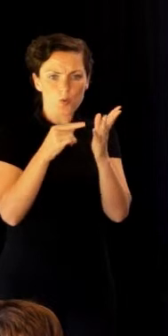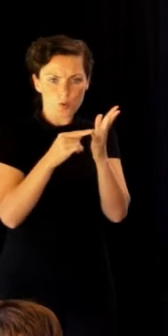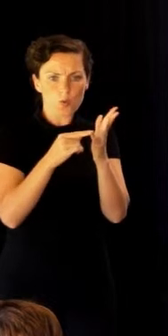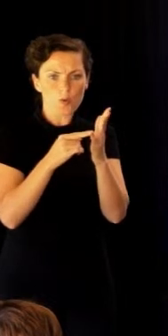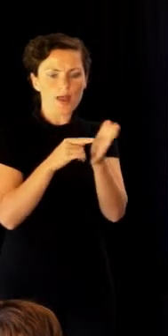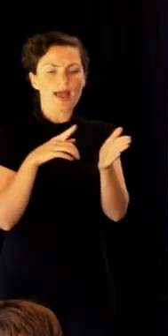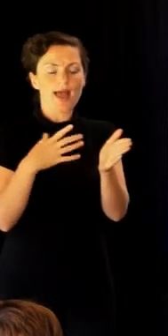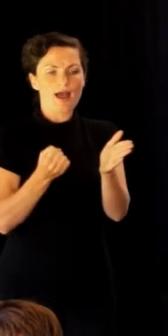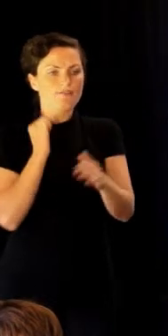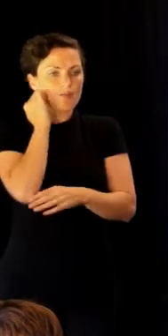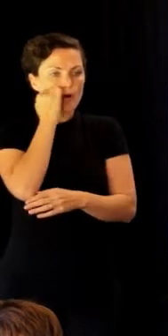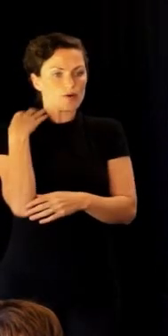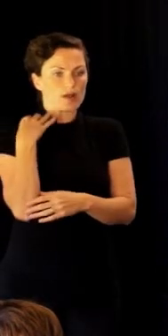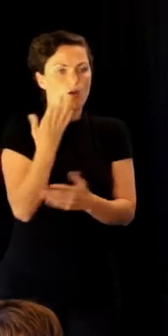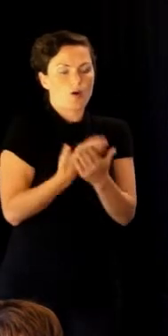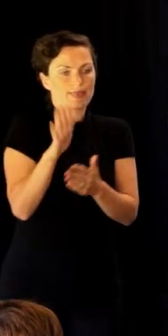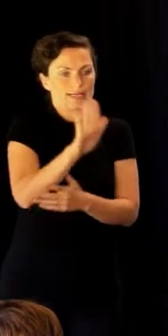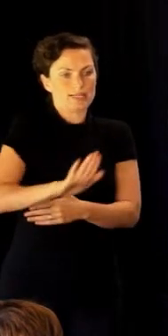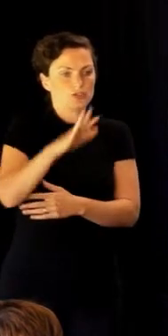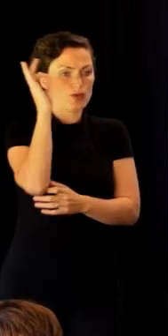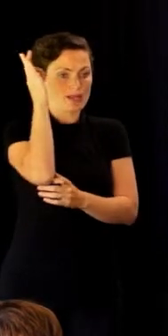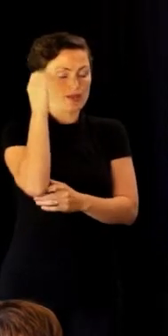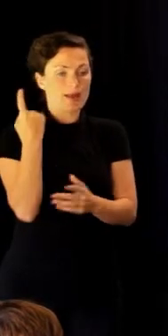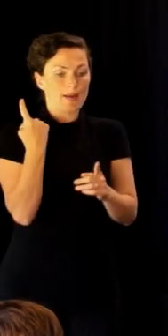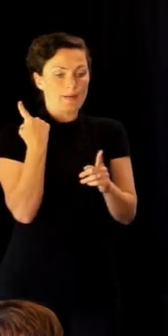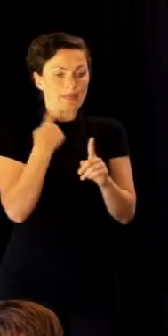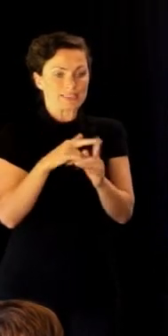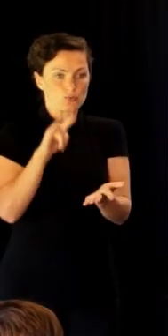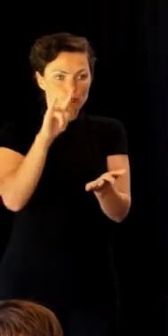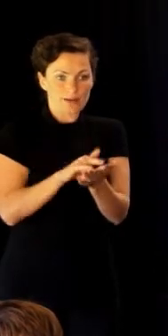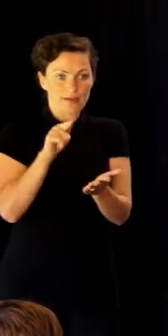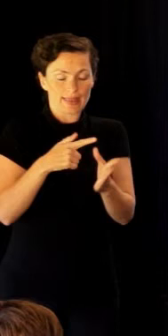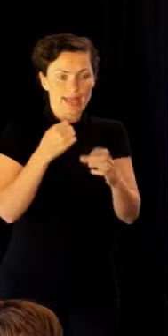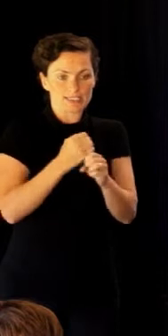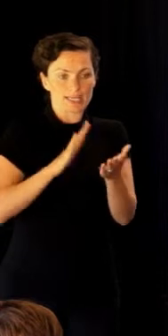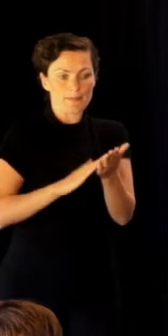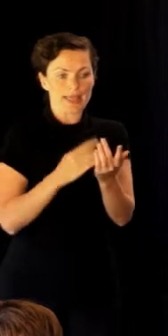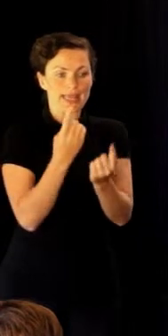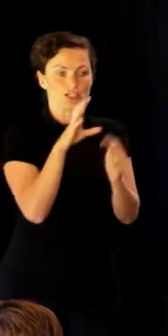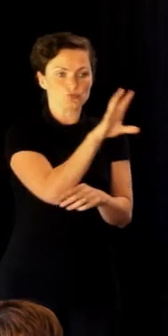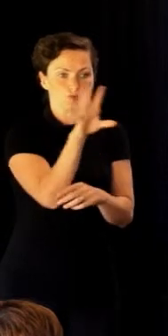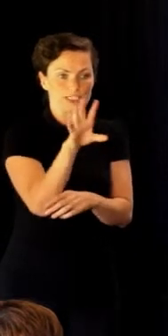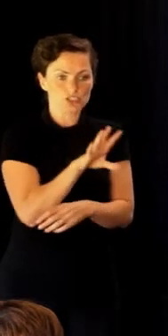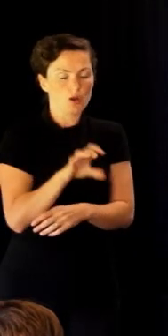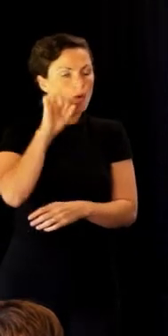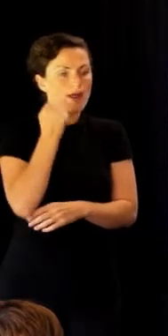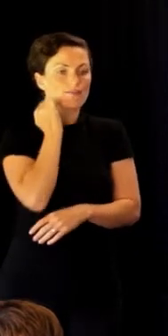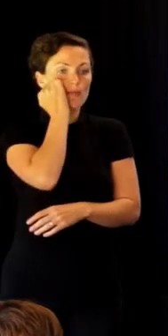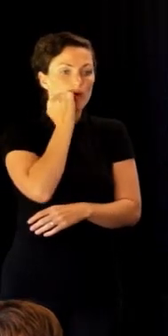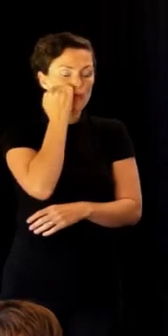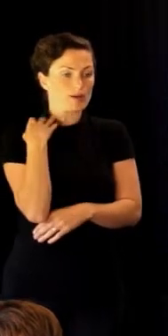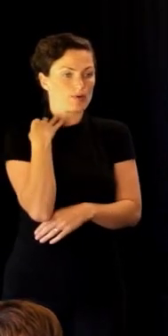the National Council. It was also ratified at that AGM that each of our regions would have a Māori